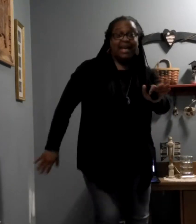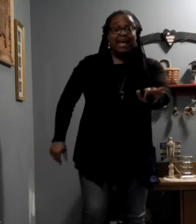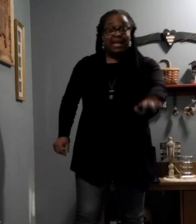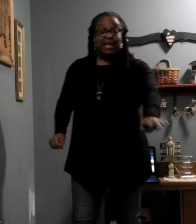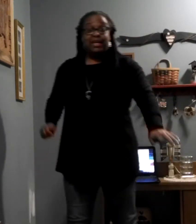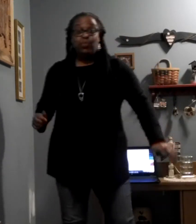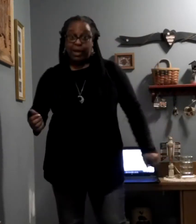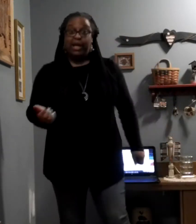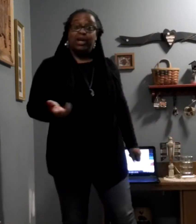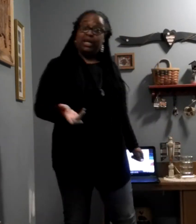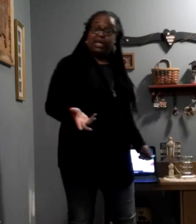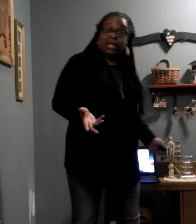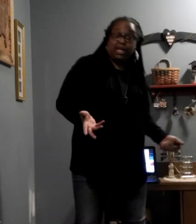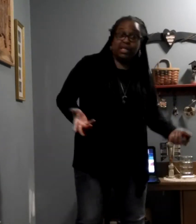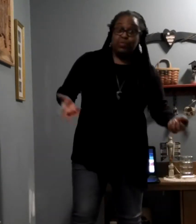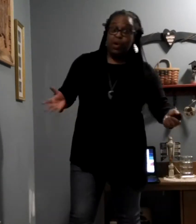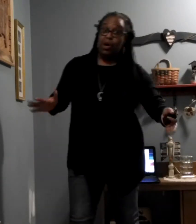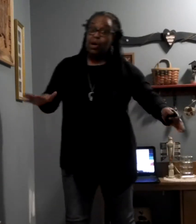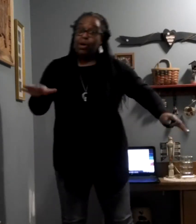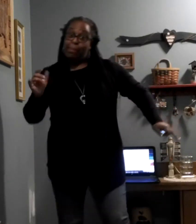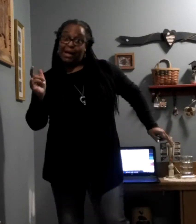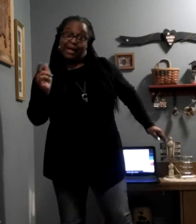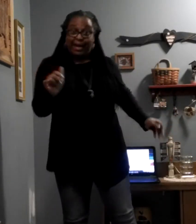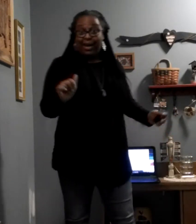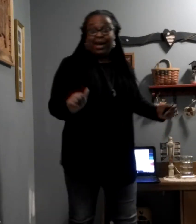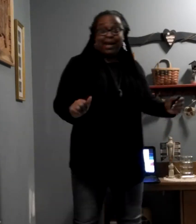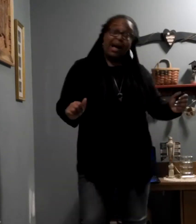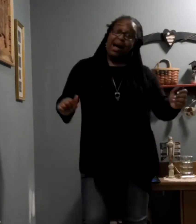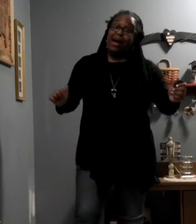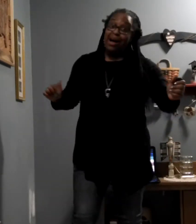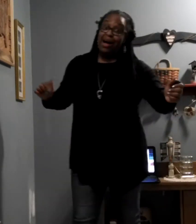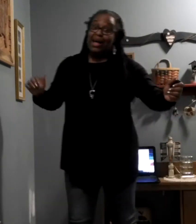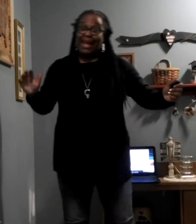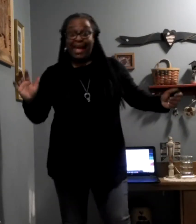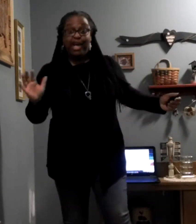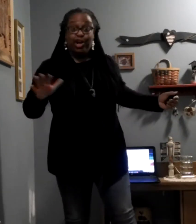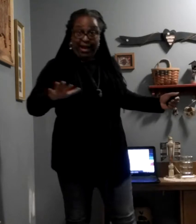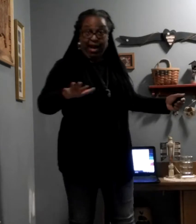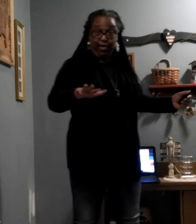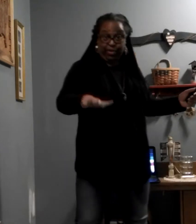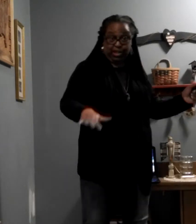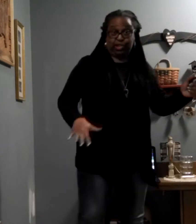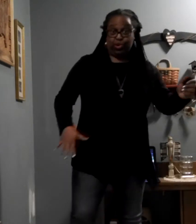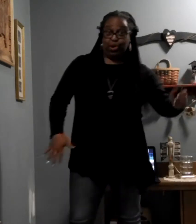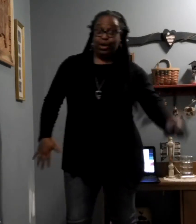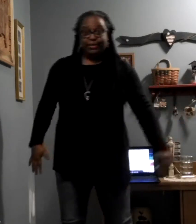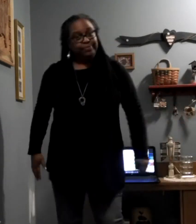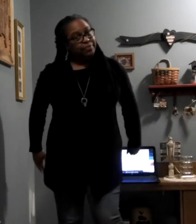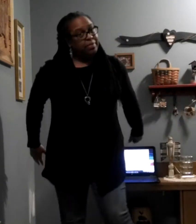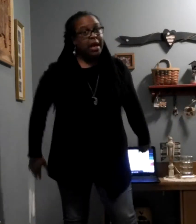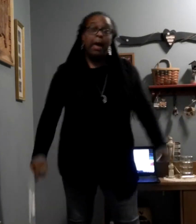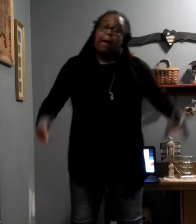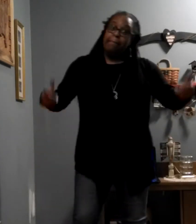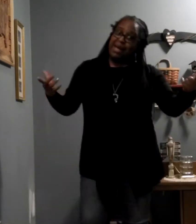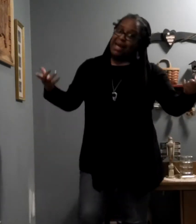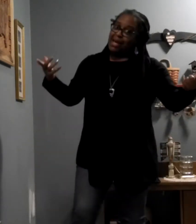in where it is warm, but I gotta head on out the door. Man,